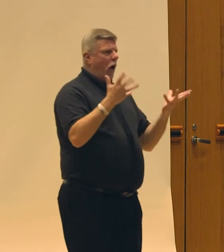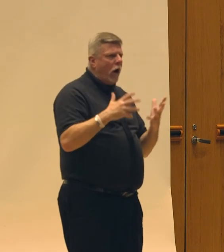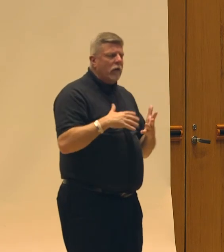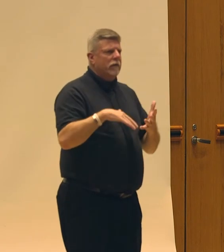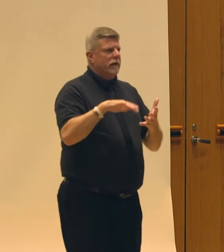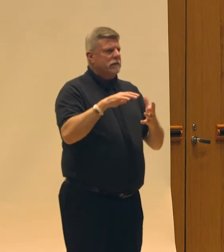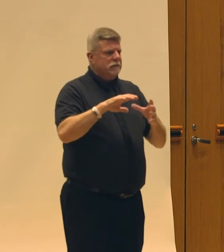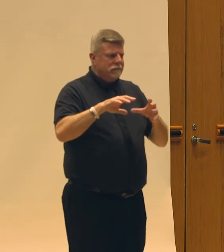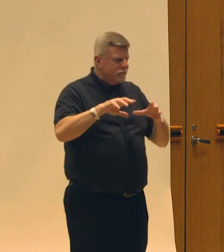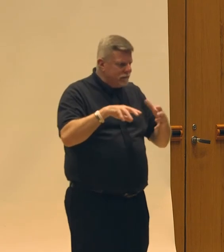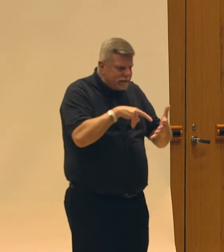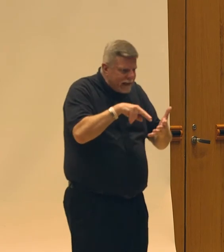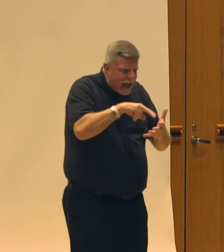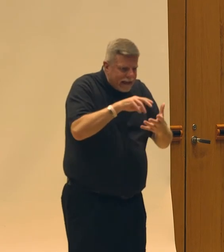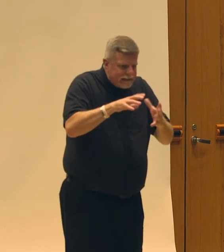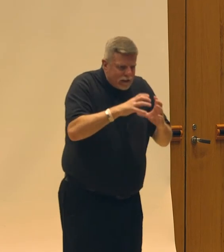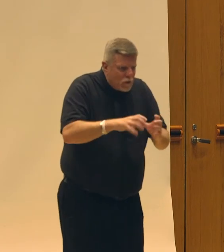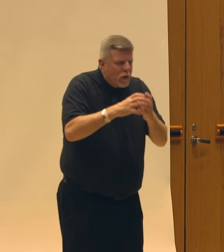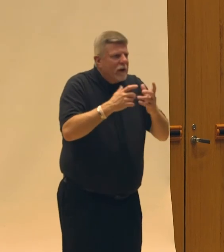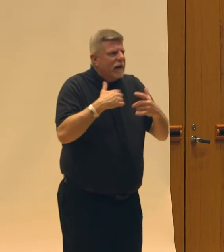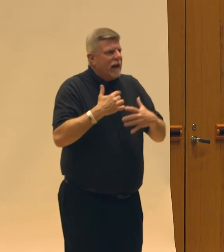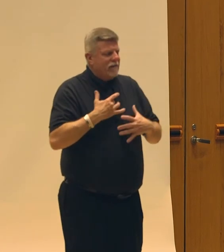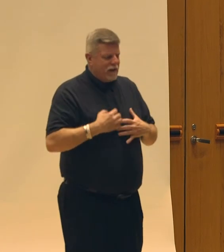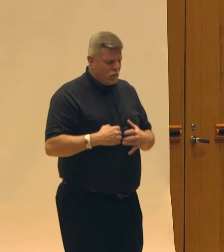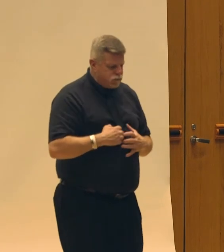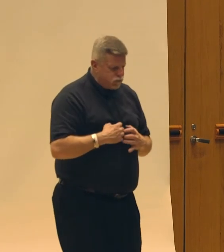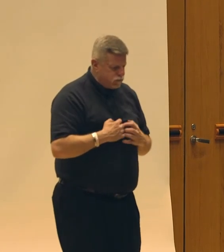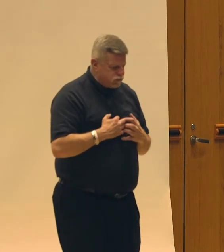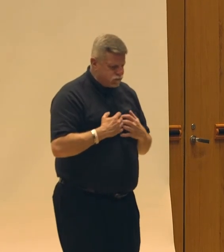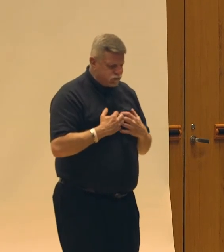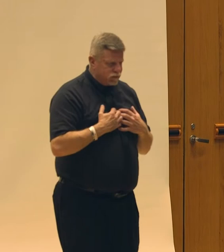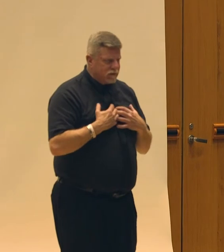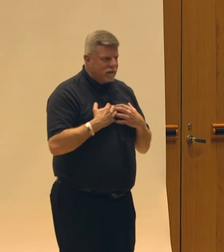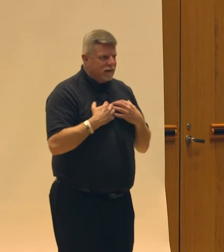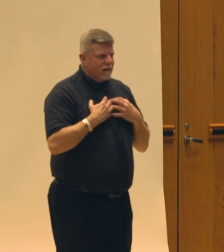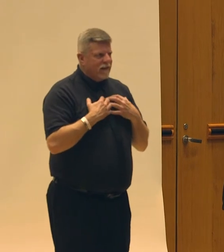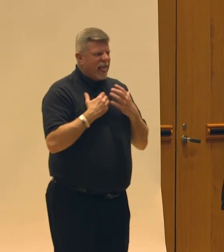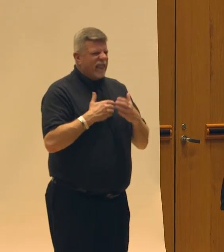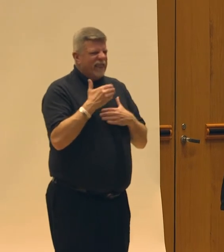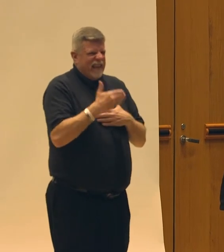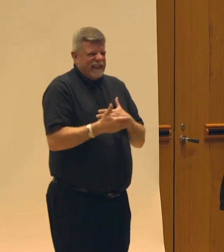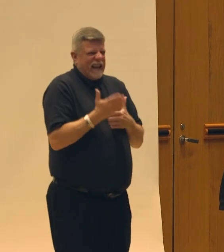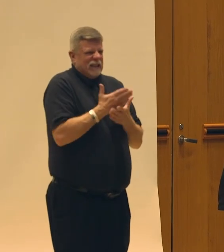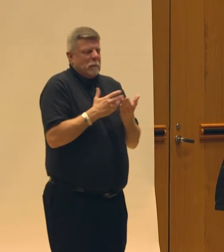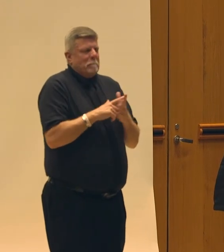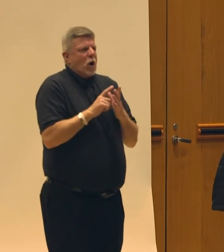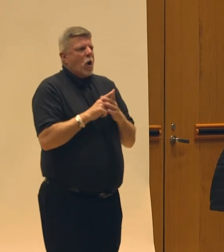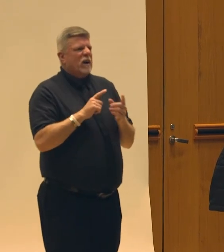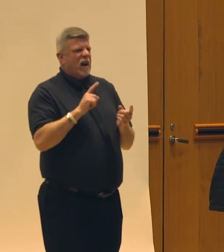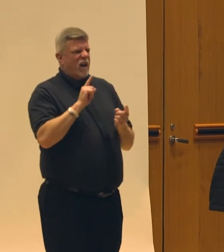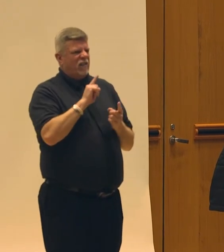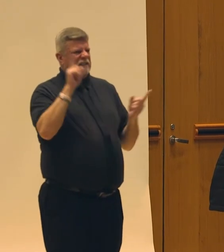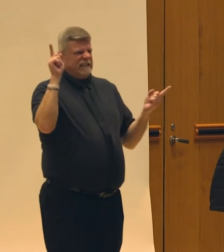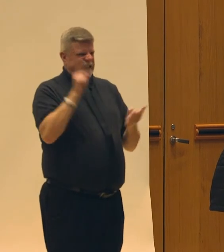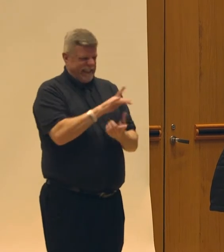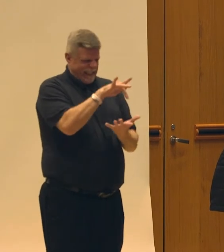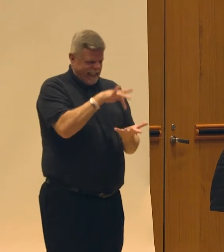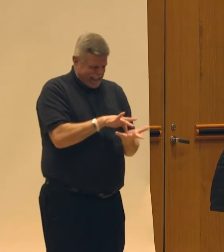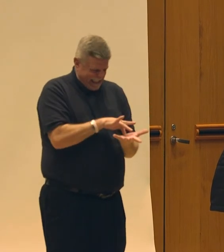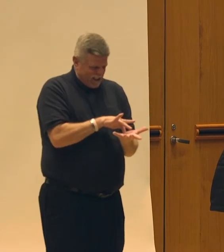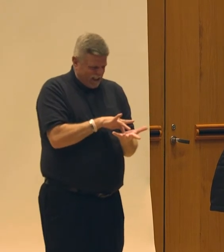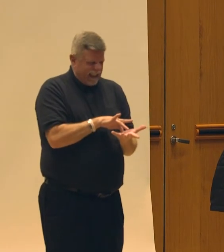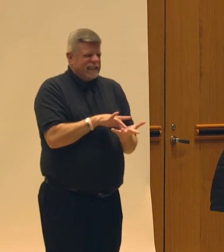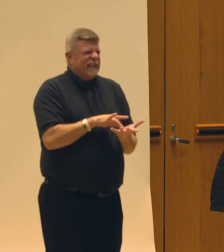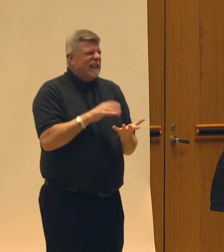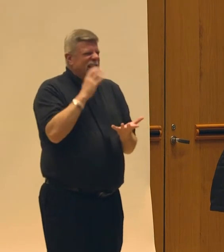that research, and I felt it starting to bubble up again, and this was sort of the next phase in decentralizing this Eurocentric vocabulary in my